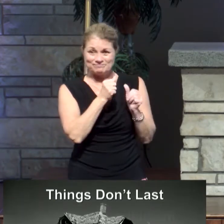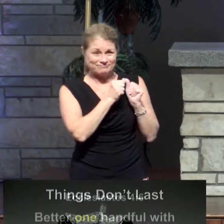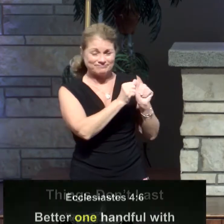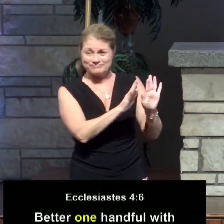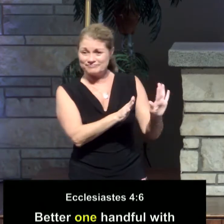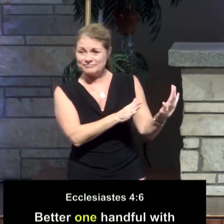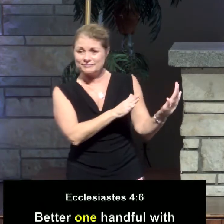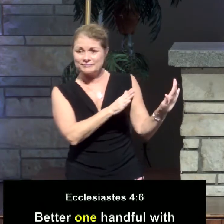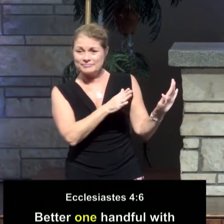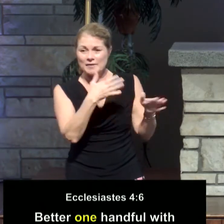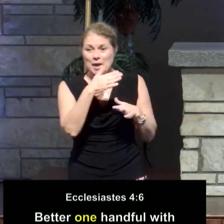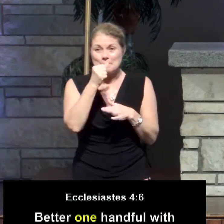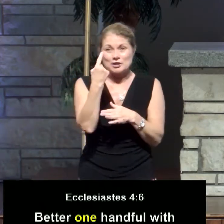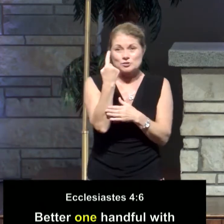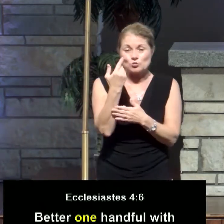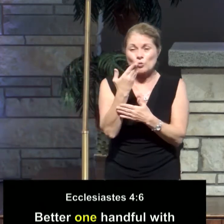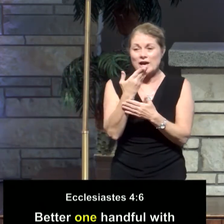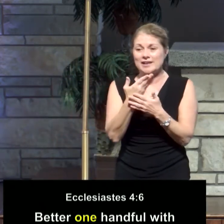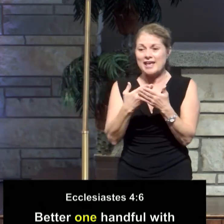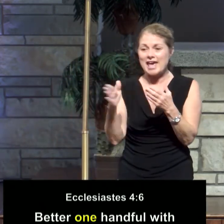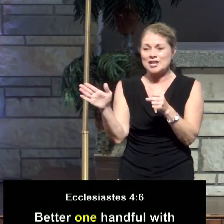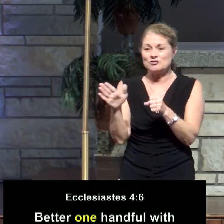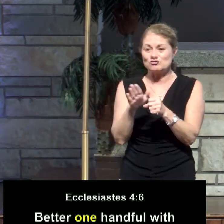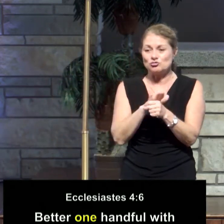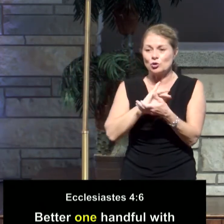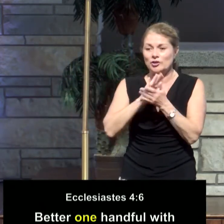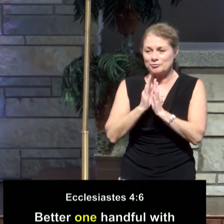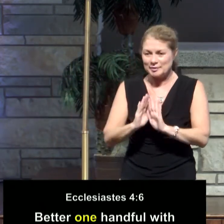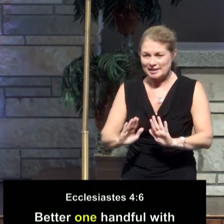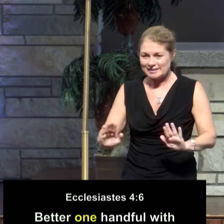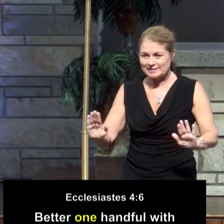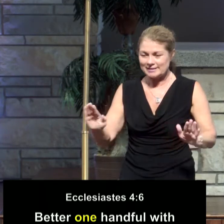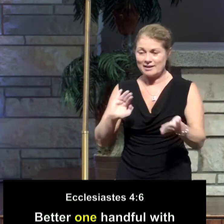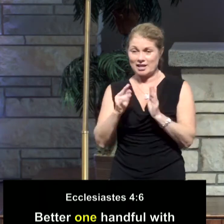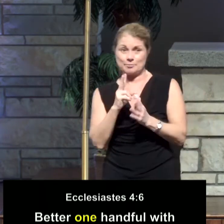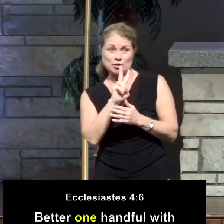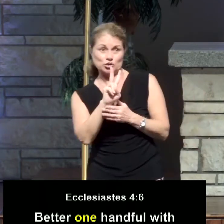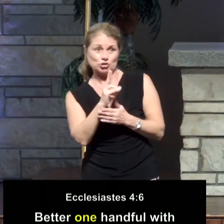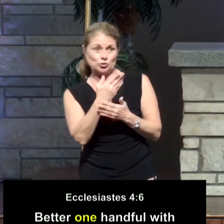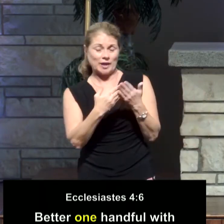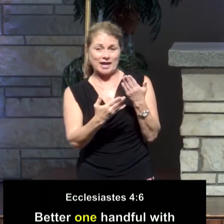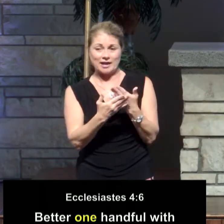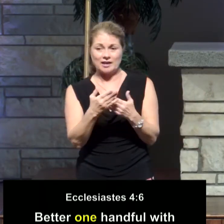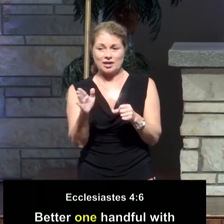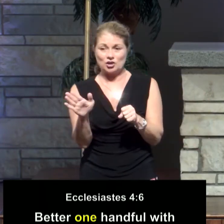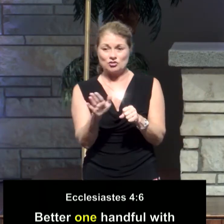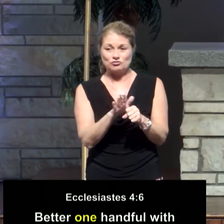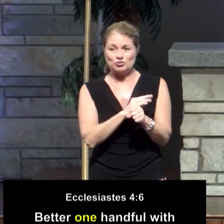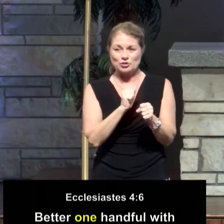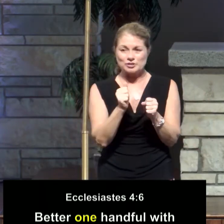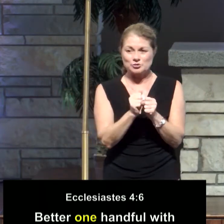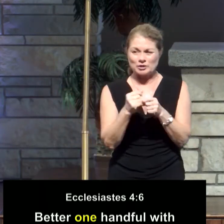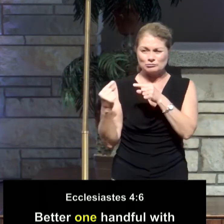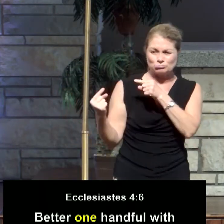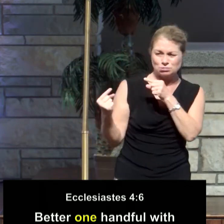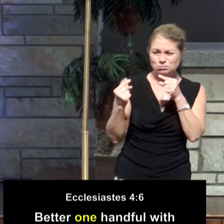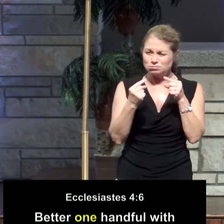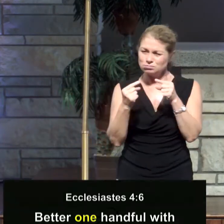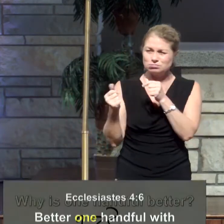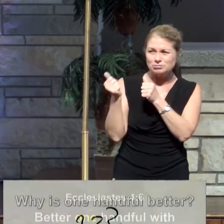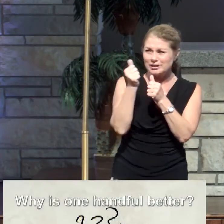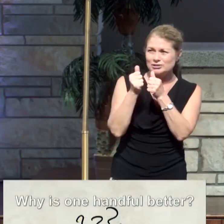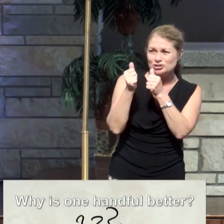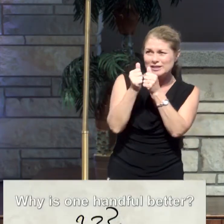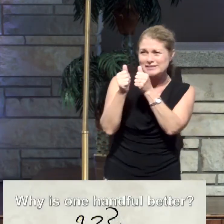Better is one handful with tranquility than two handfuls with toil and a chasing after the